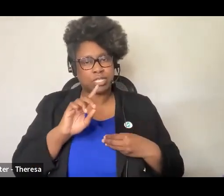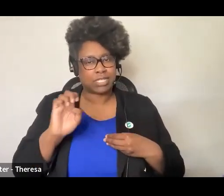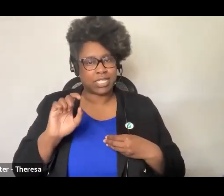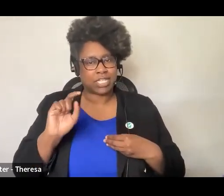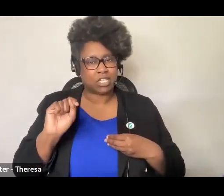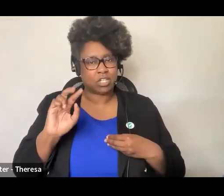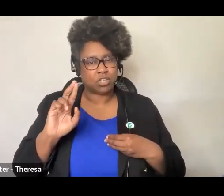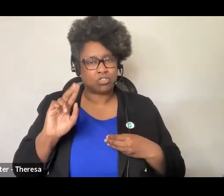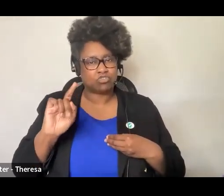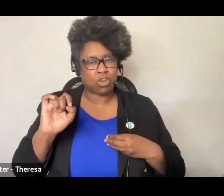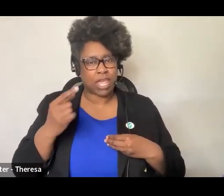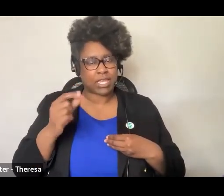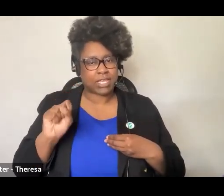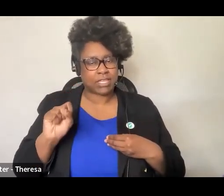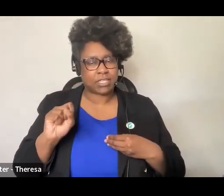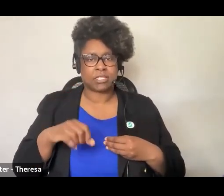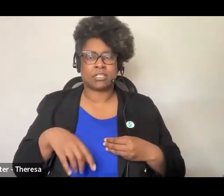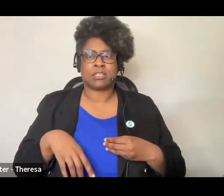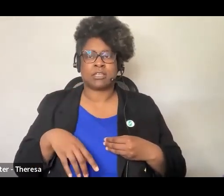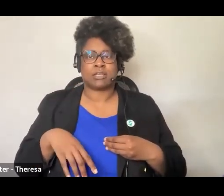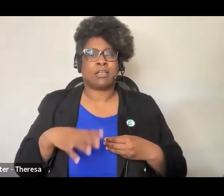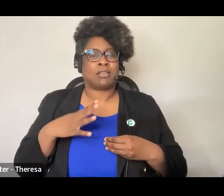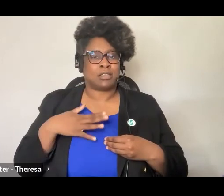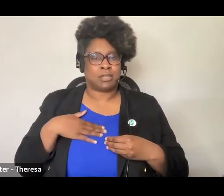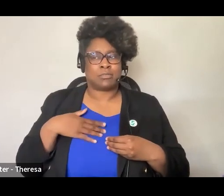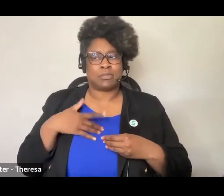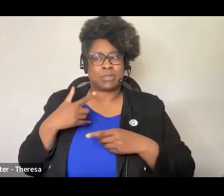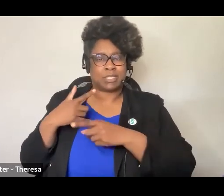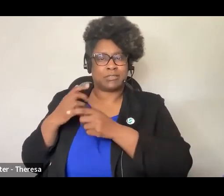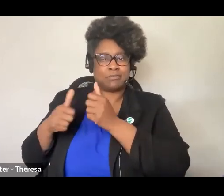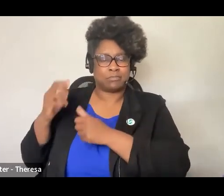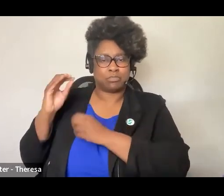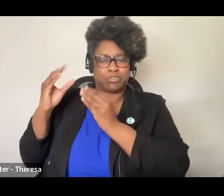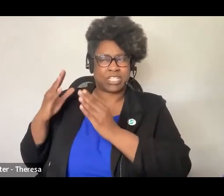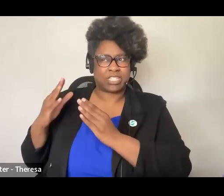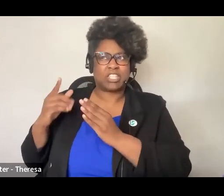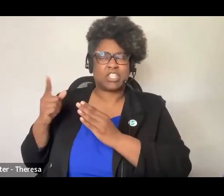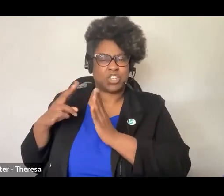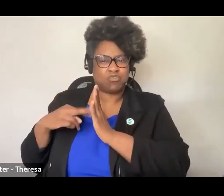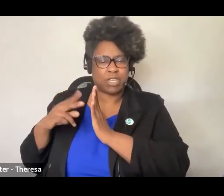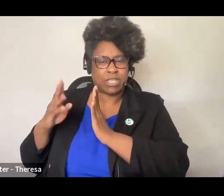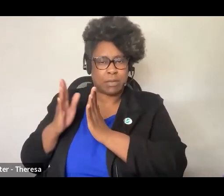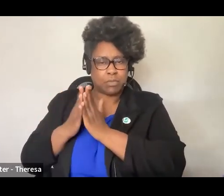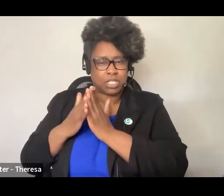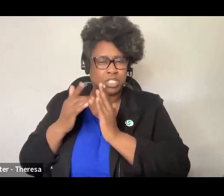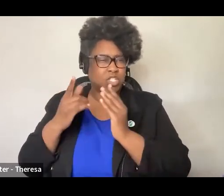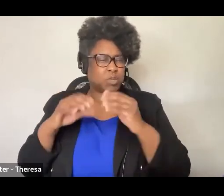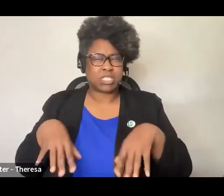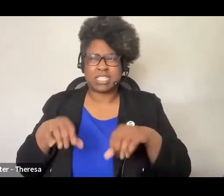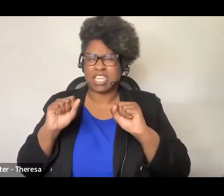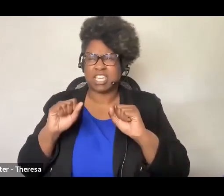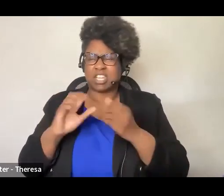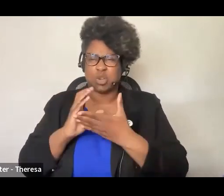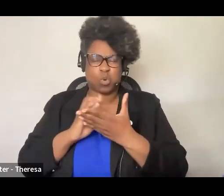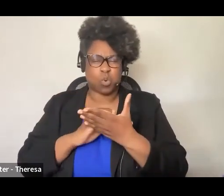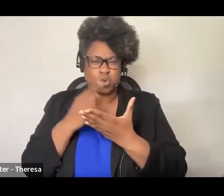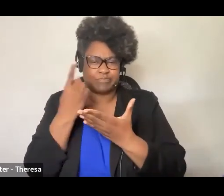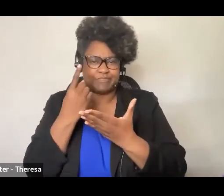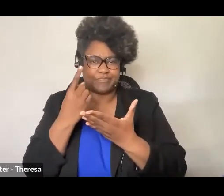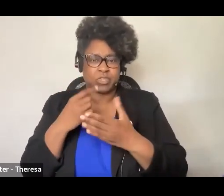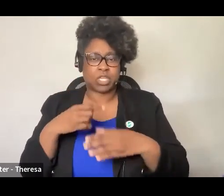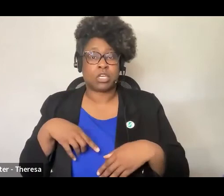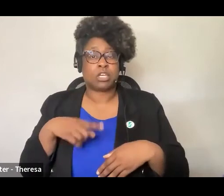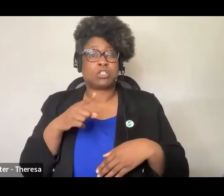English teacher had read Jeanne Oakes's book and was taking a course with I want to say Judith Warren Little or someone at Berkeley and had made the move to